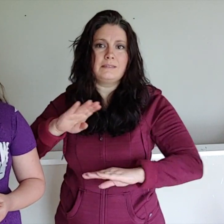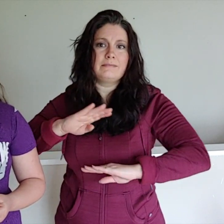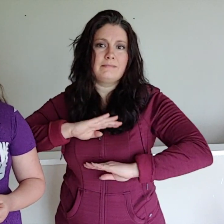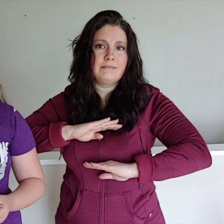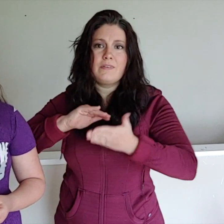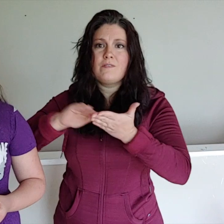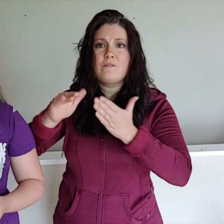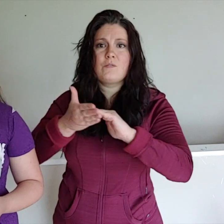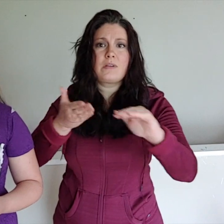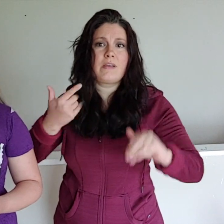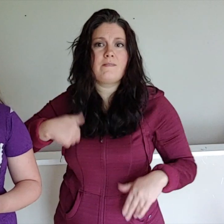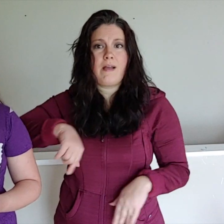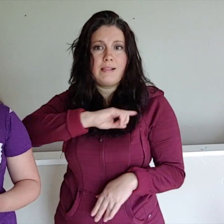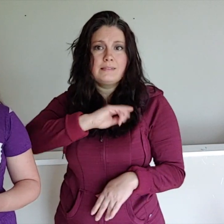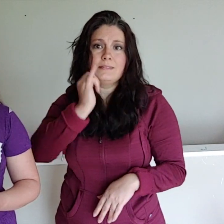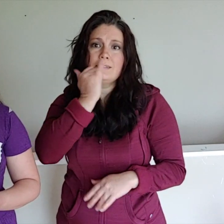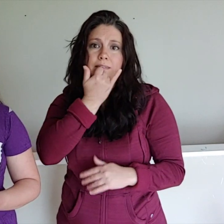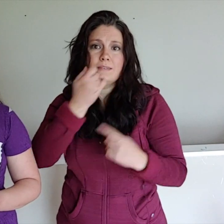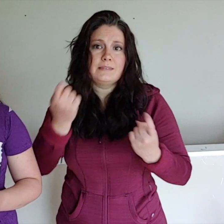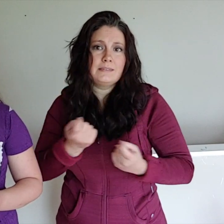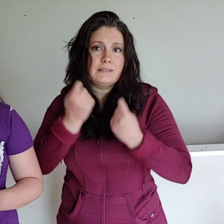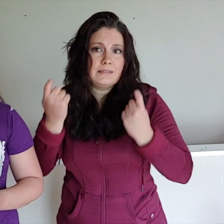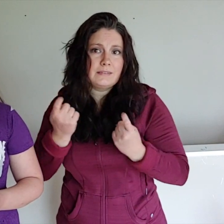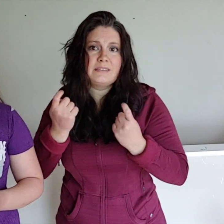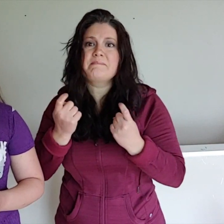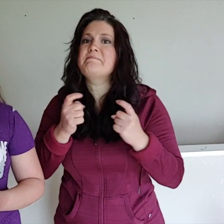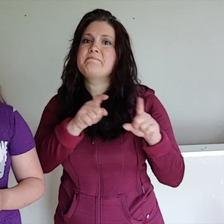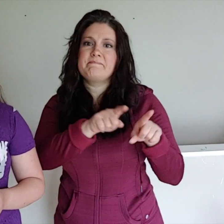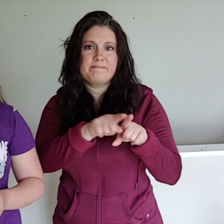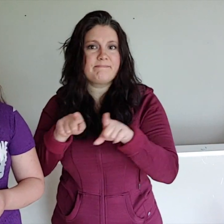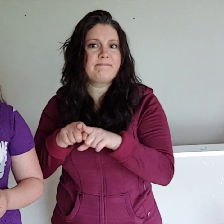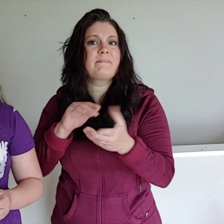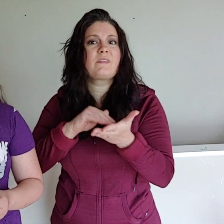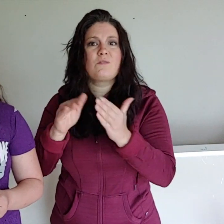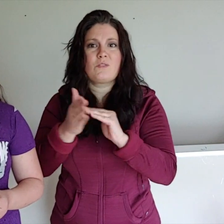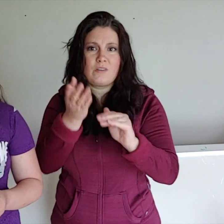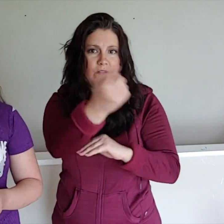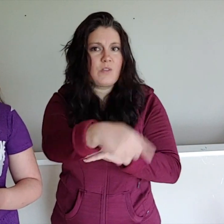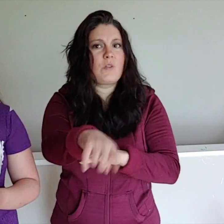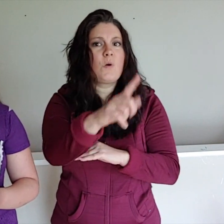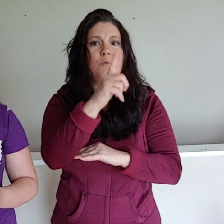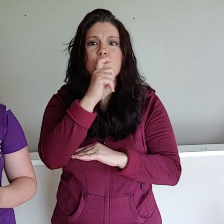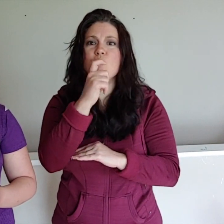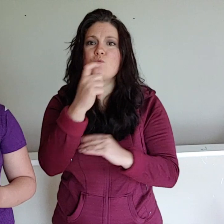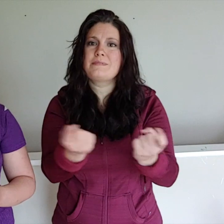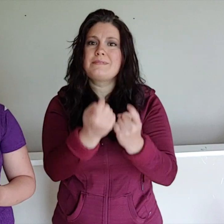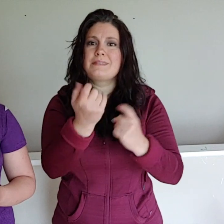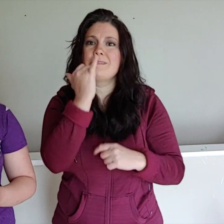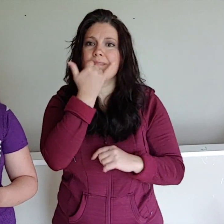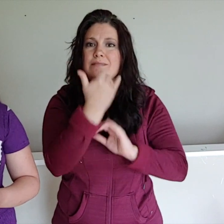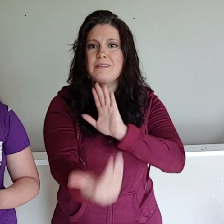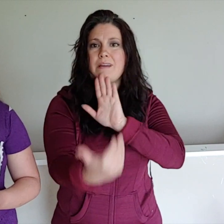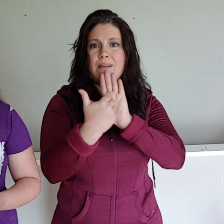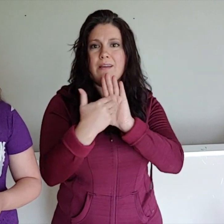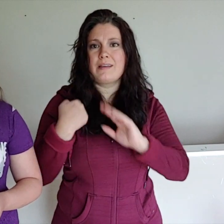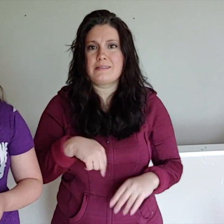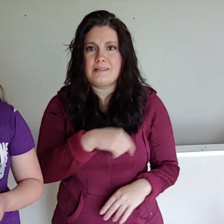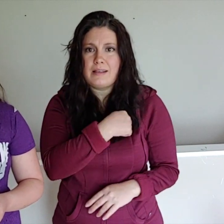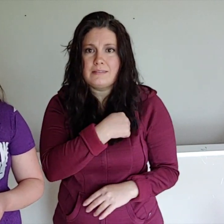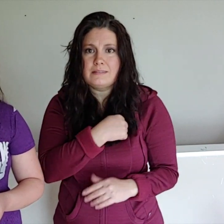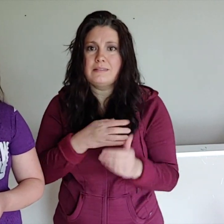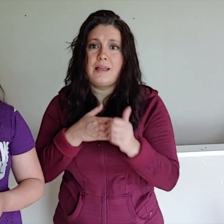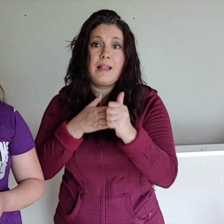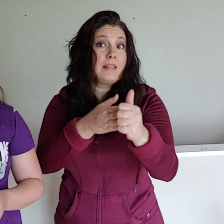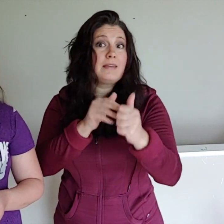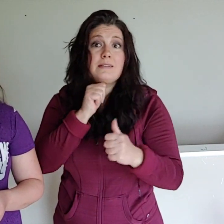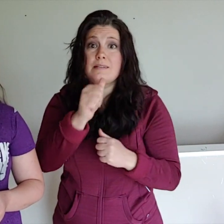forgive us our trespasses, as we forgive those who trespass against us. And